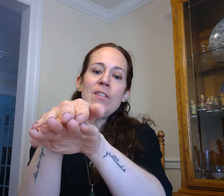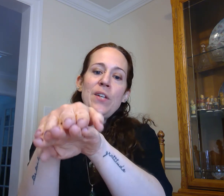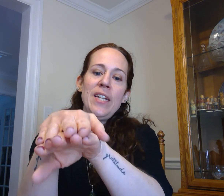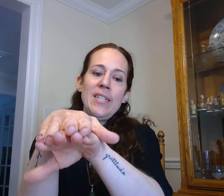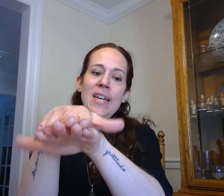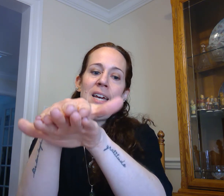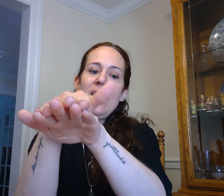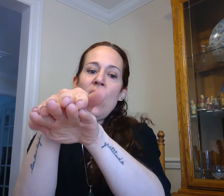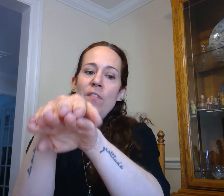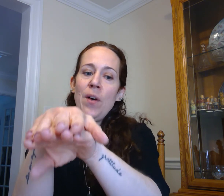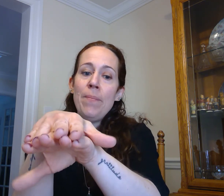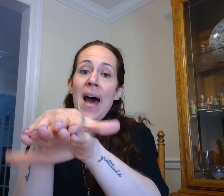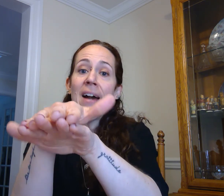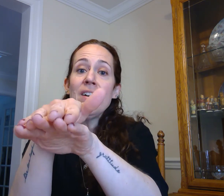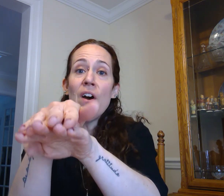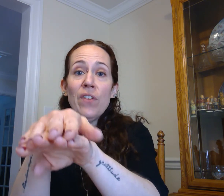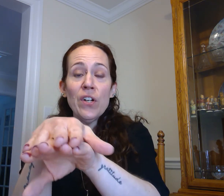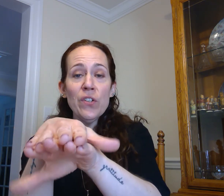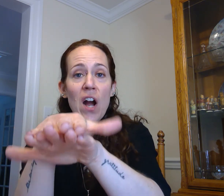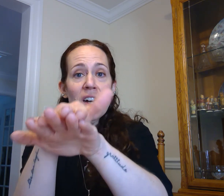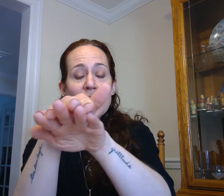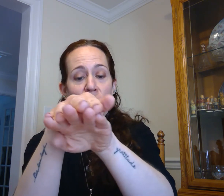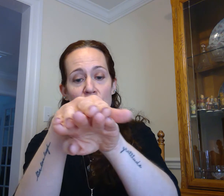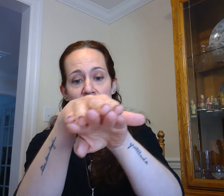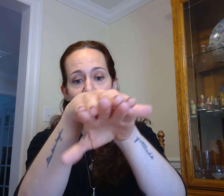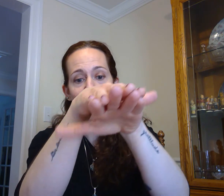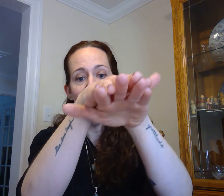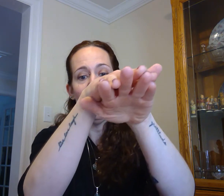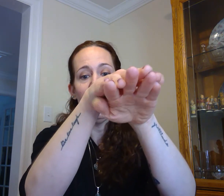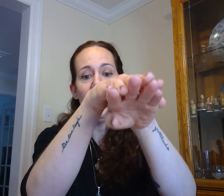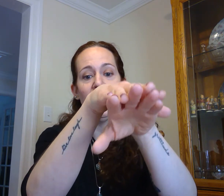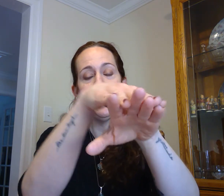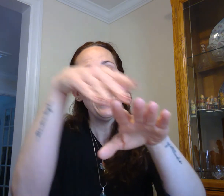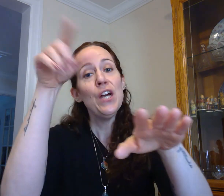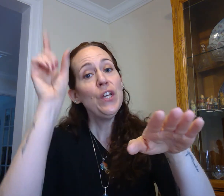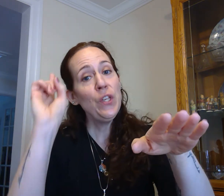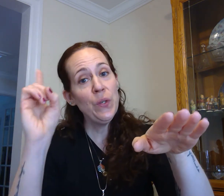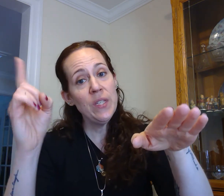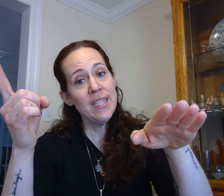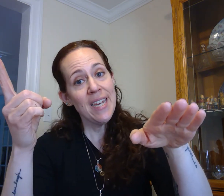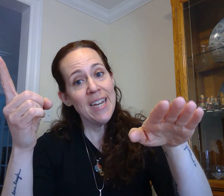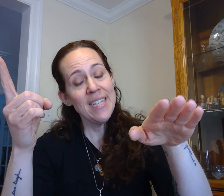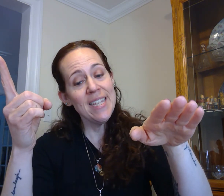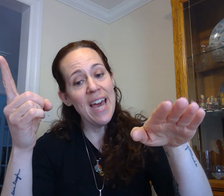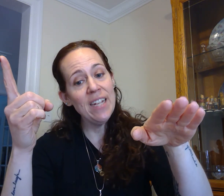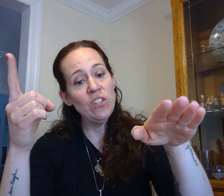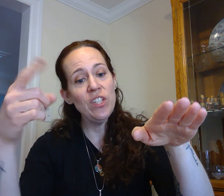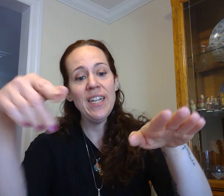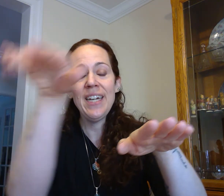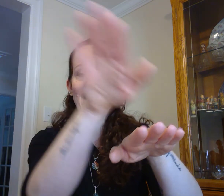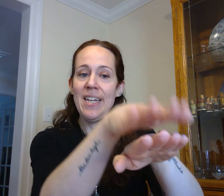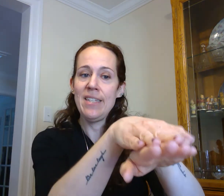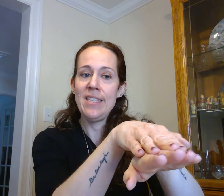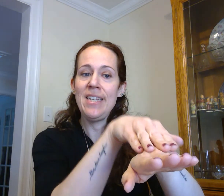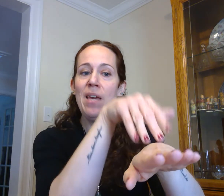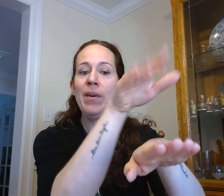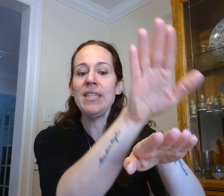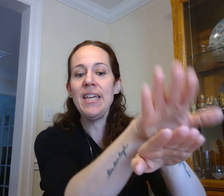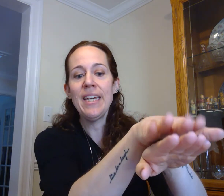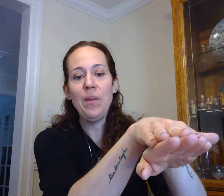sunny day on the back of a crocodile you see said she he's as tame as he can